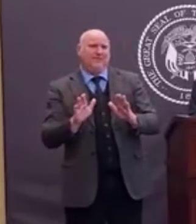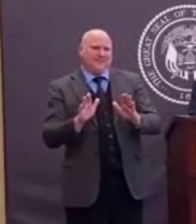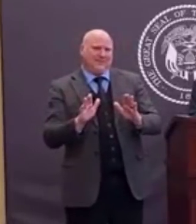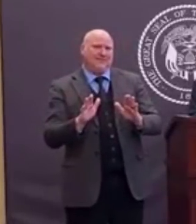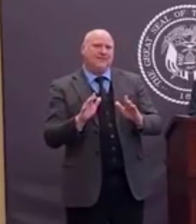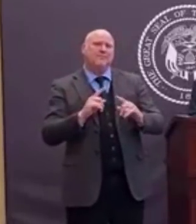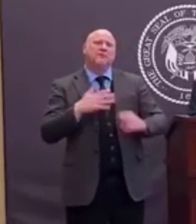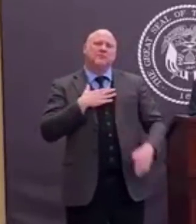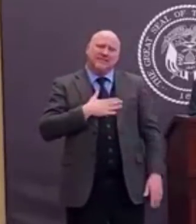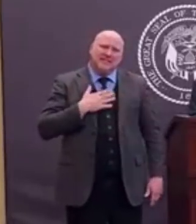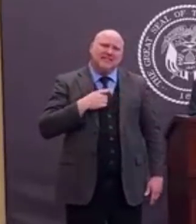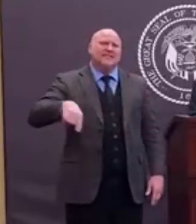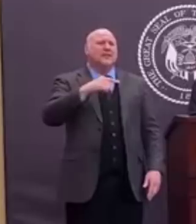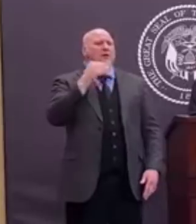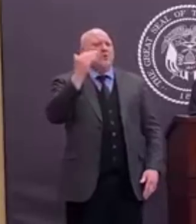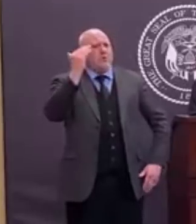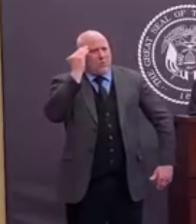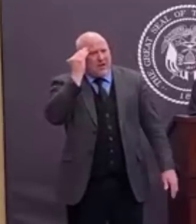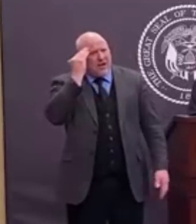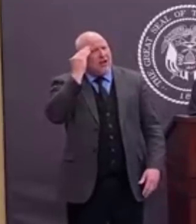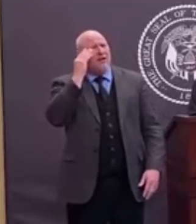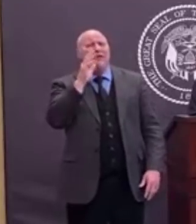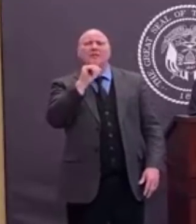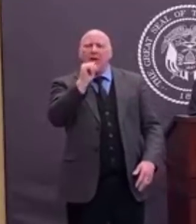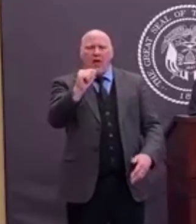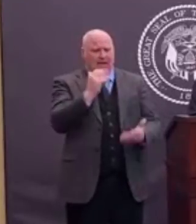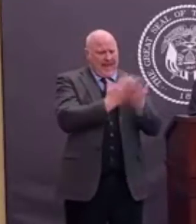fact we don't want have skin-on-skin touching.